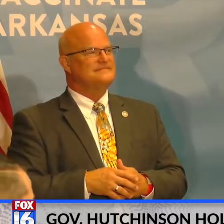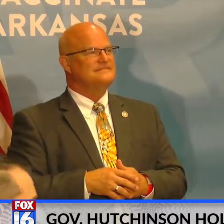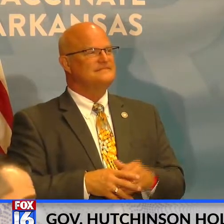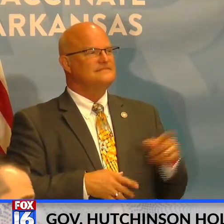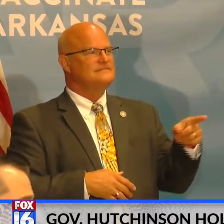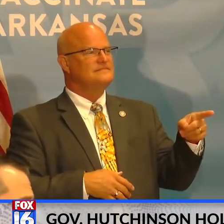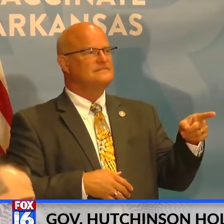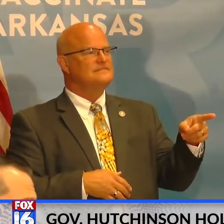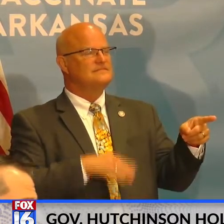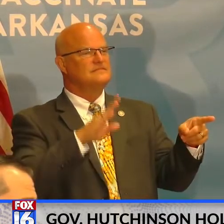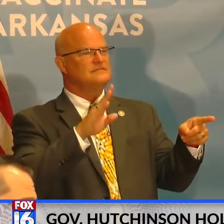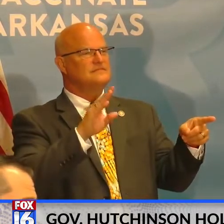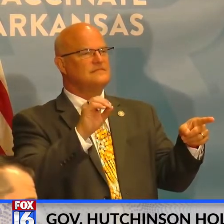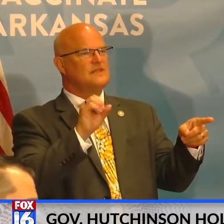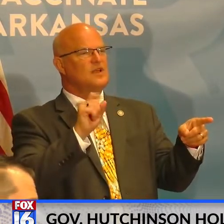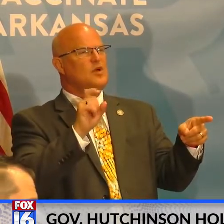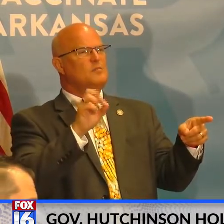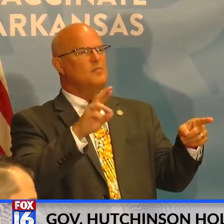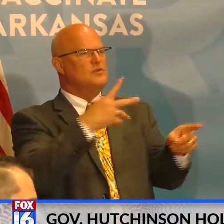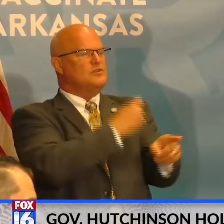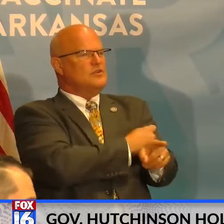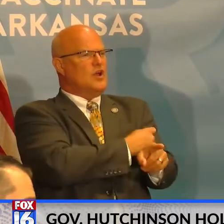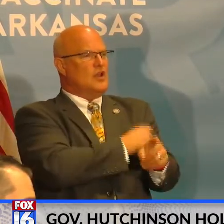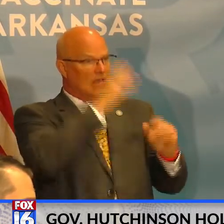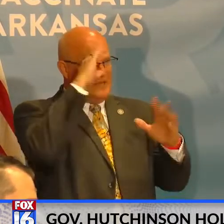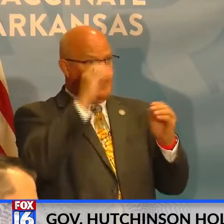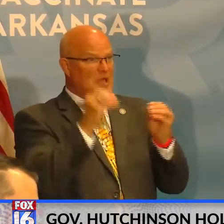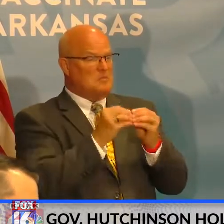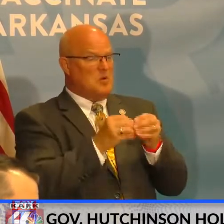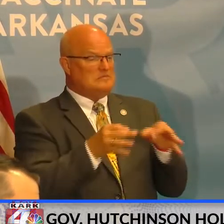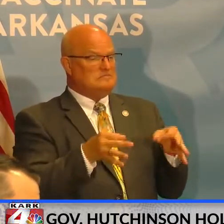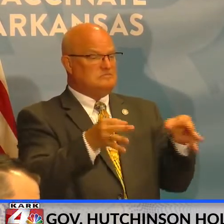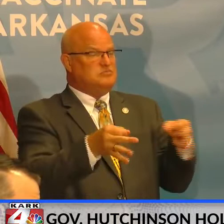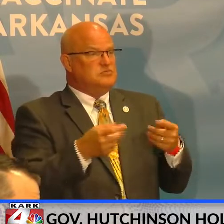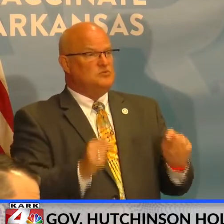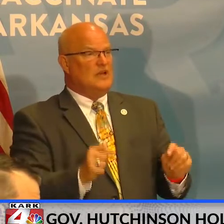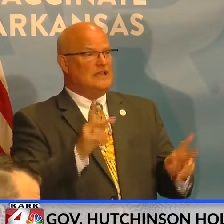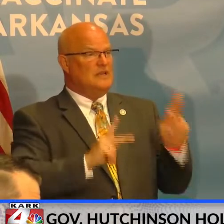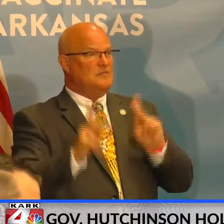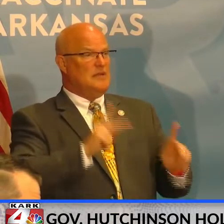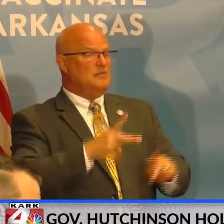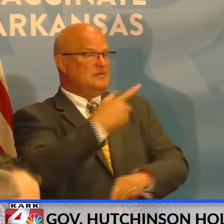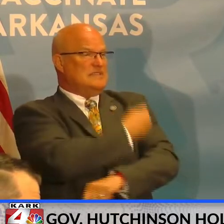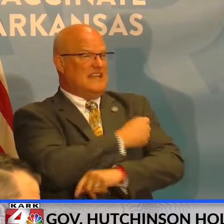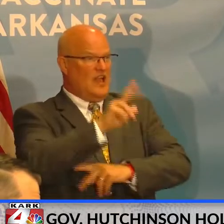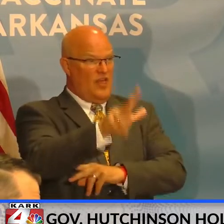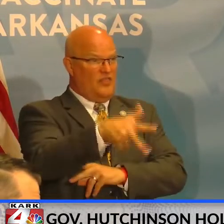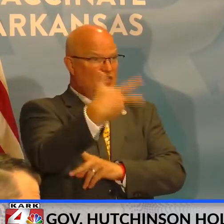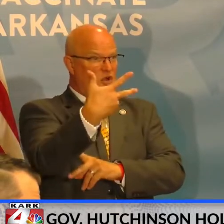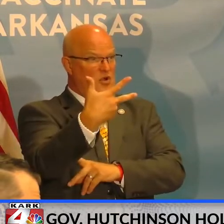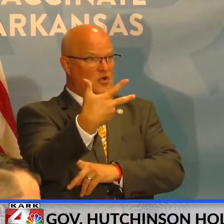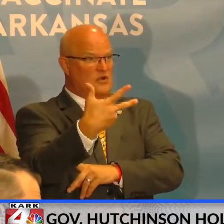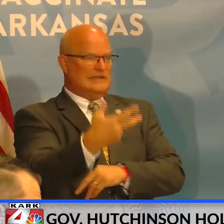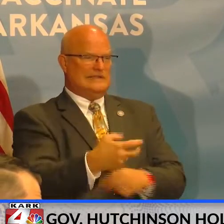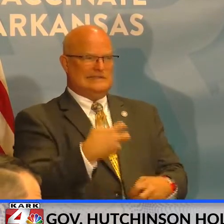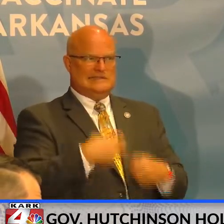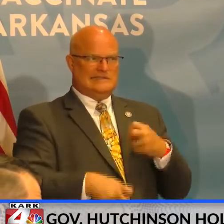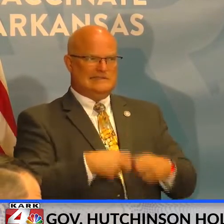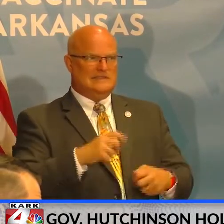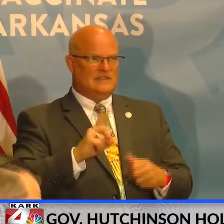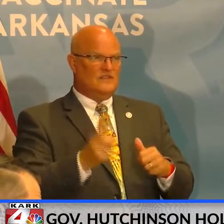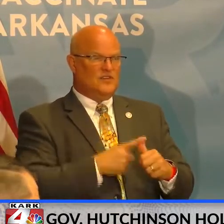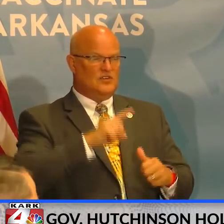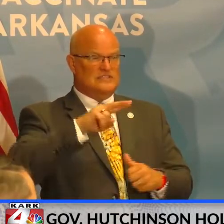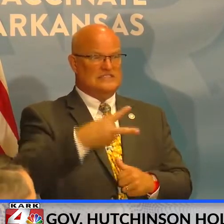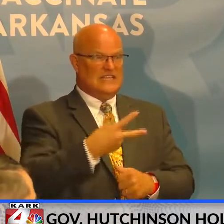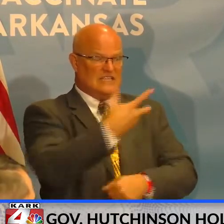in terms of the booster shots, are you expecting even more hesitancy trying to get Arkansans to get a third shot when it's already been difficult to get the first and